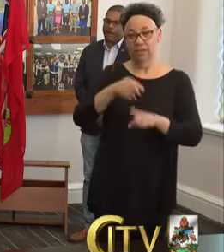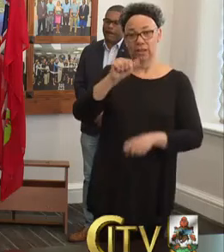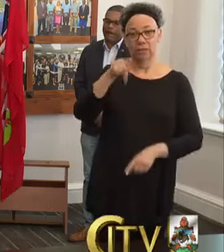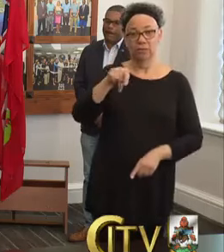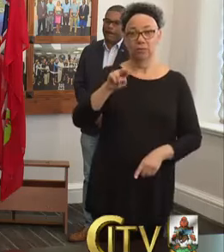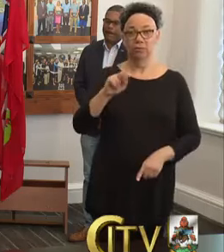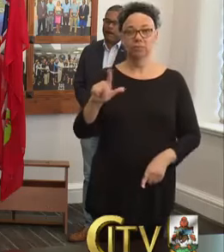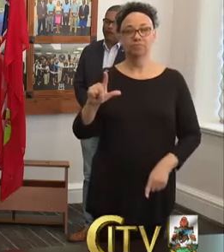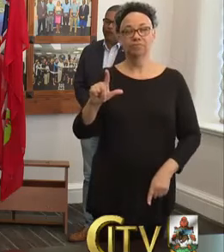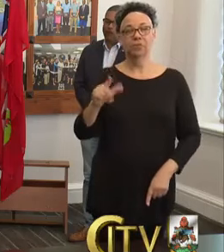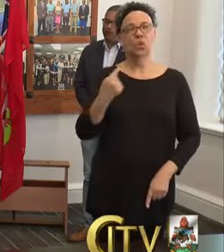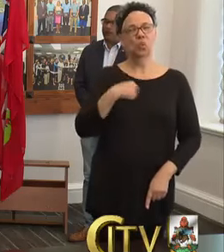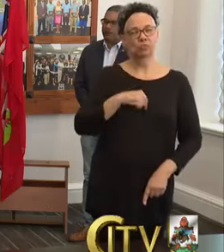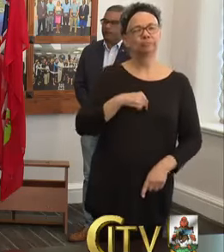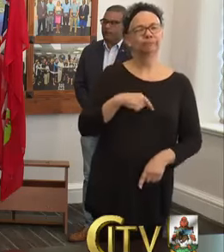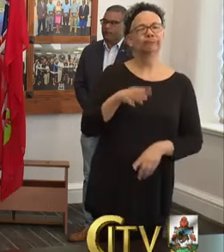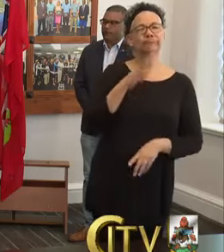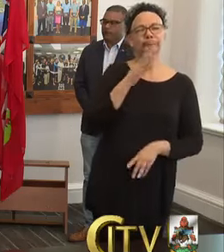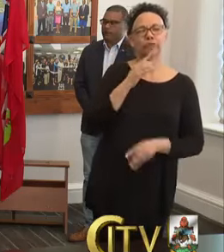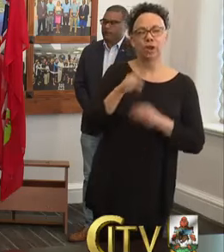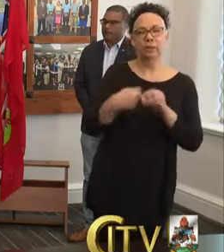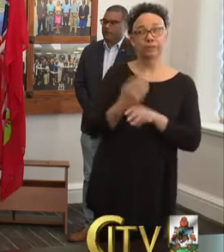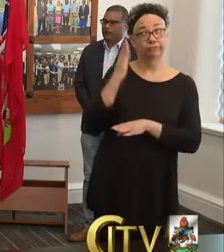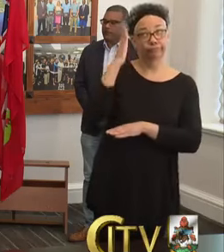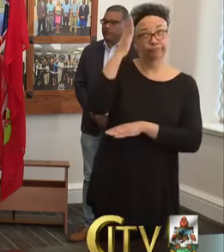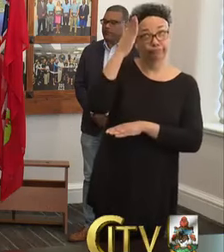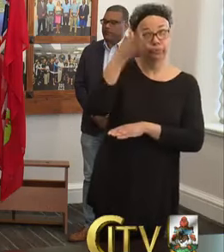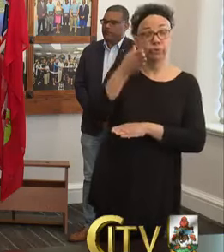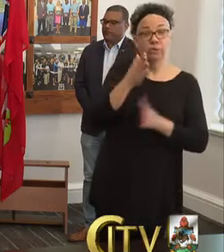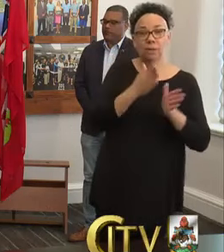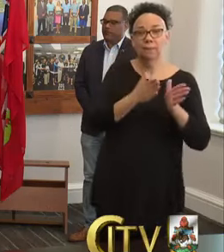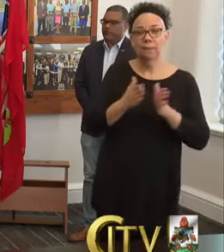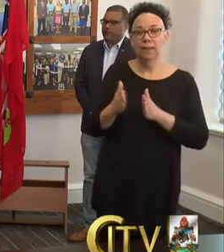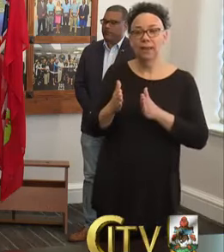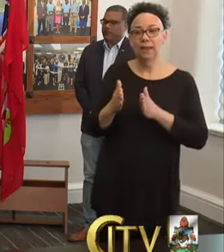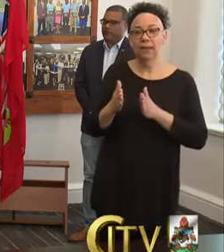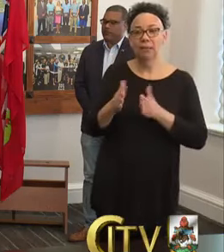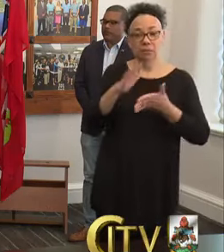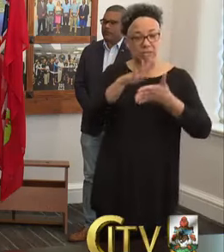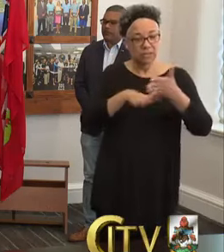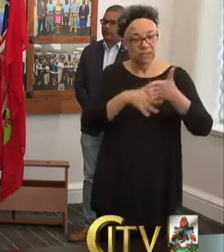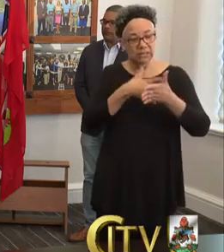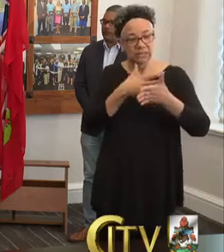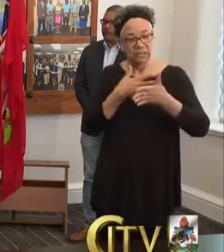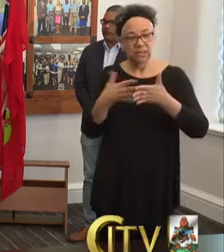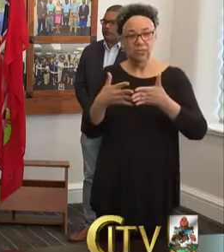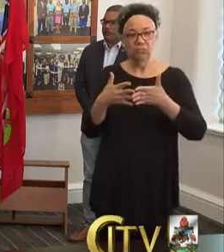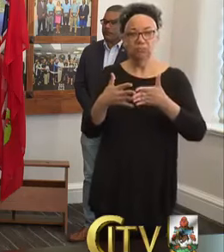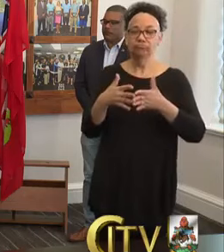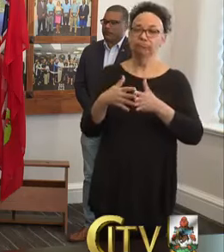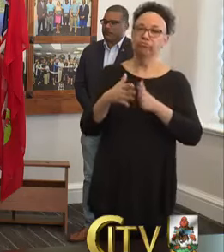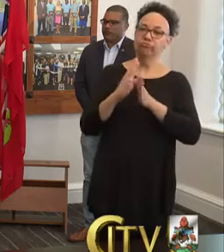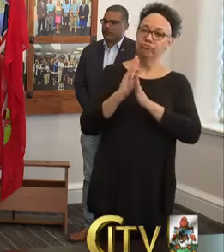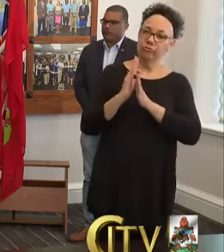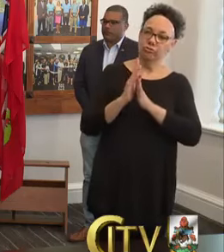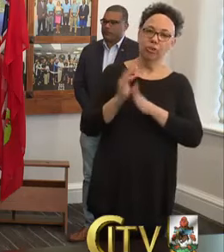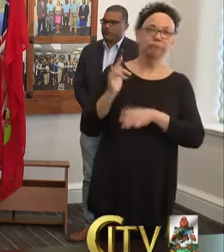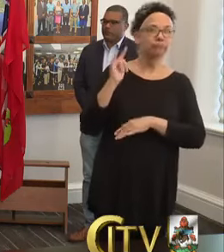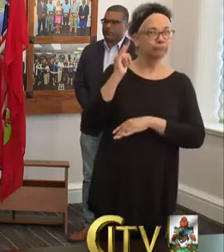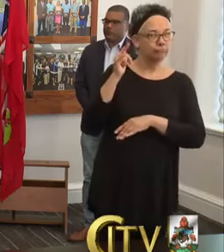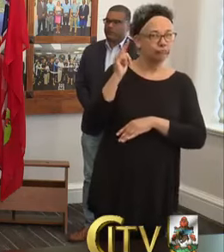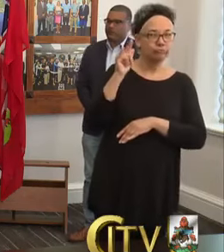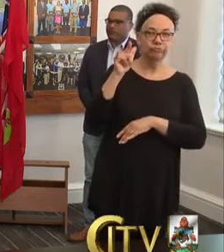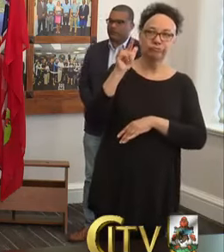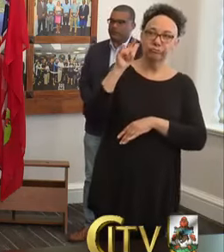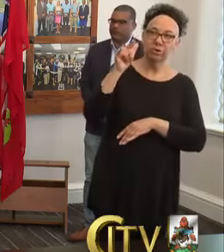future status of resuming scheduled commercial airline traffic and it is too early to